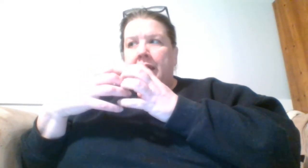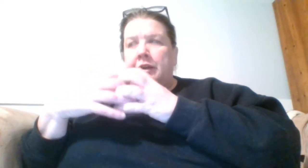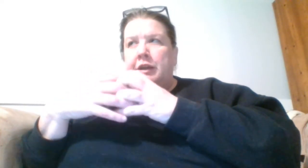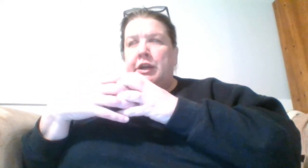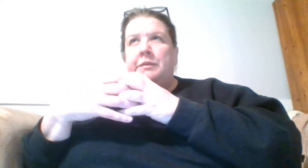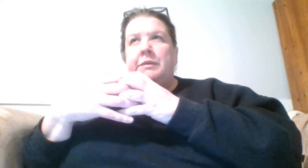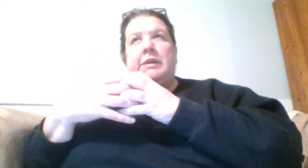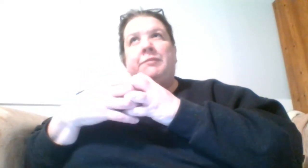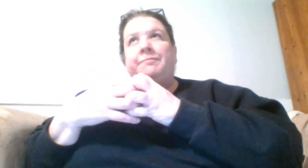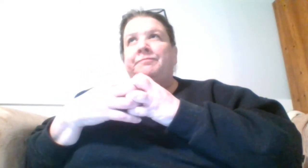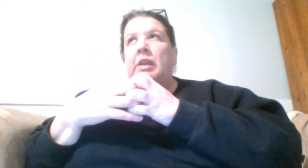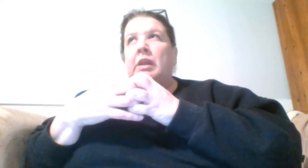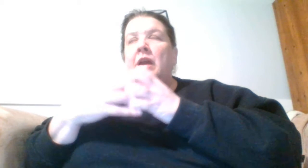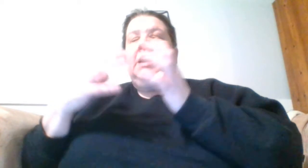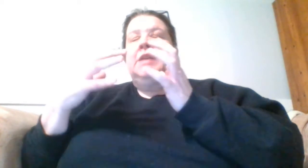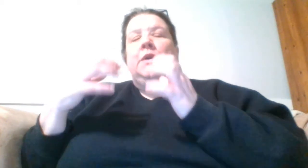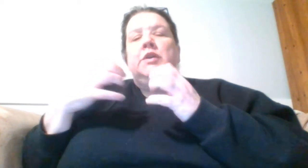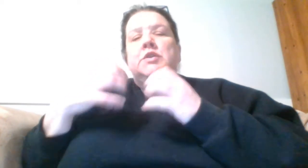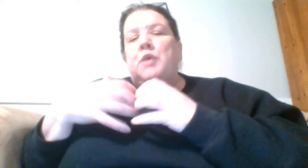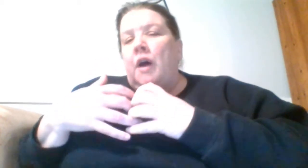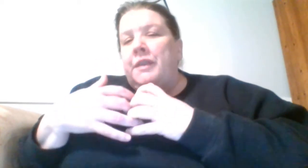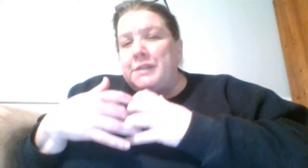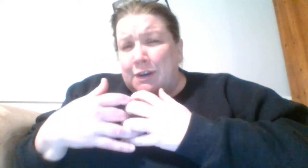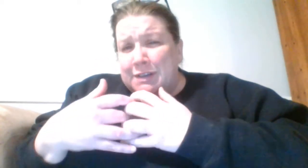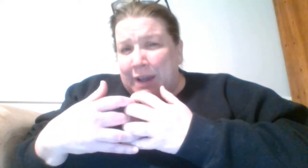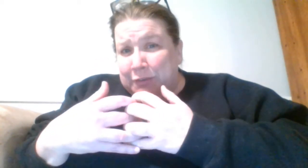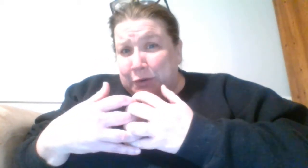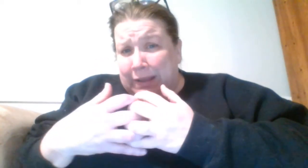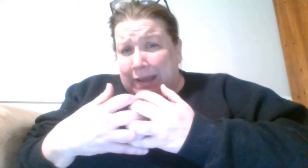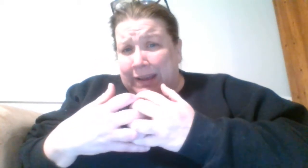you know, it's one of those where all the stars have to align